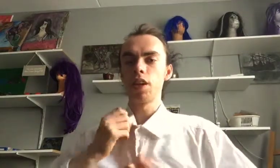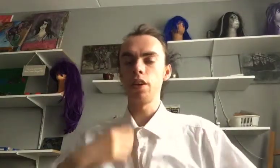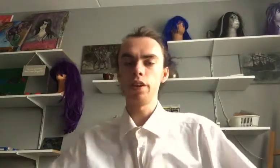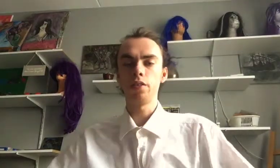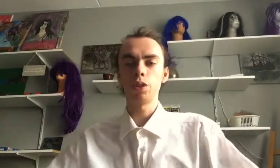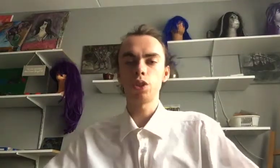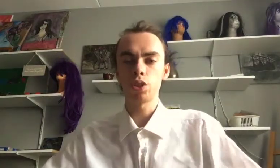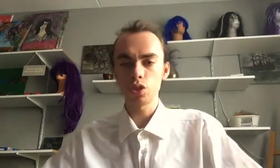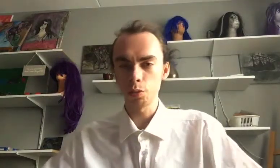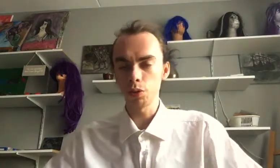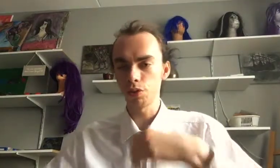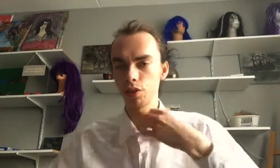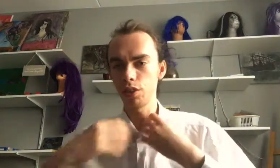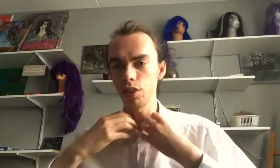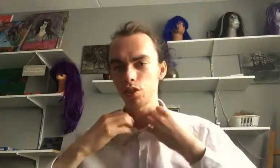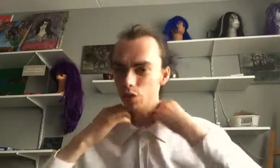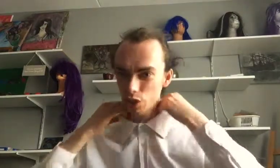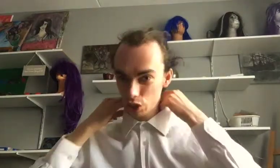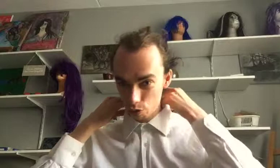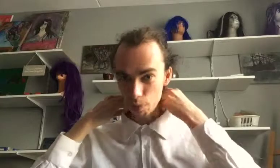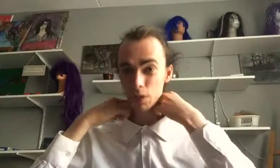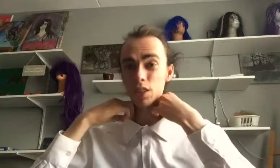And, watch some of his videos, on his website.